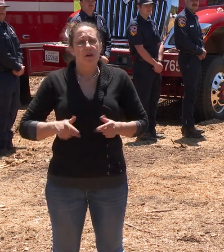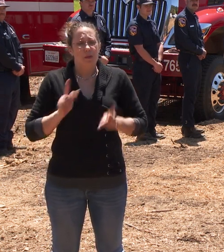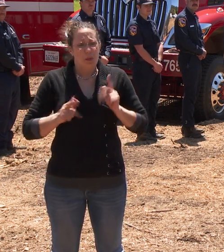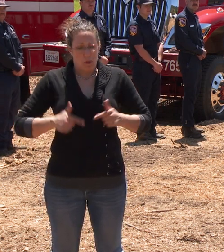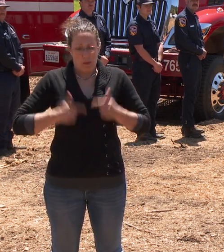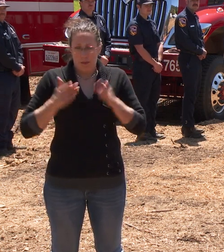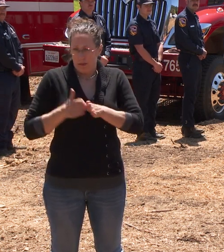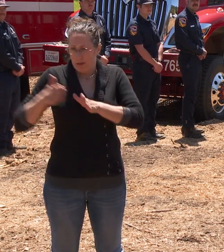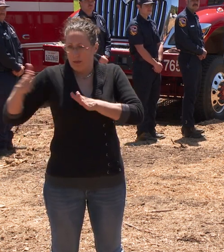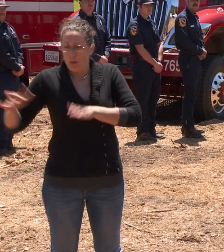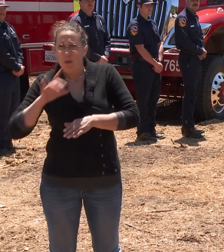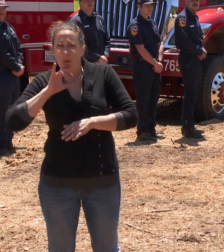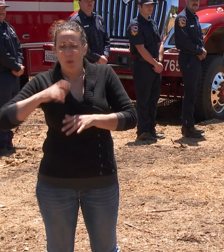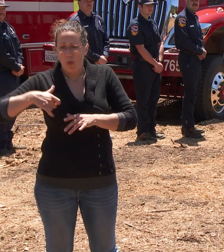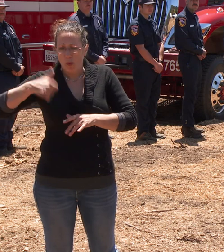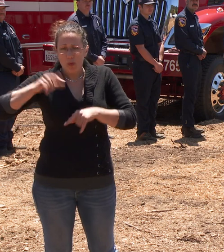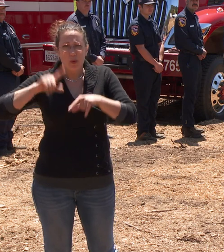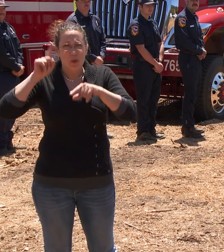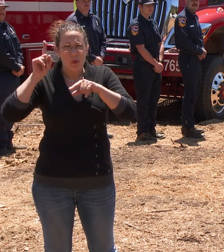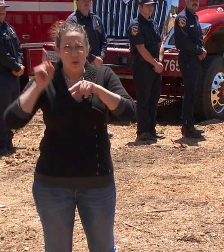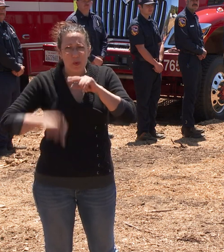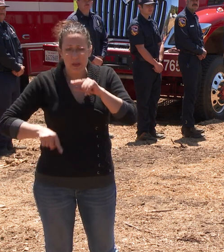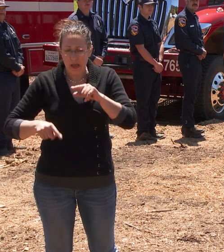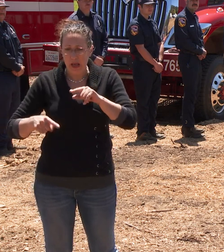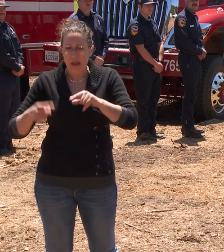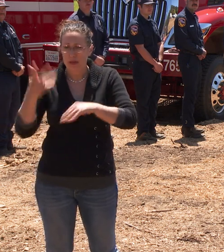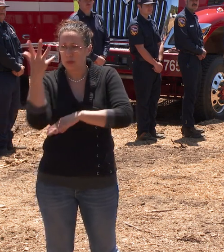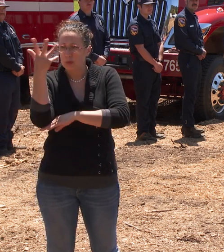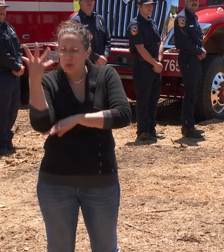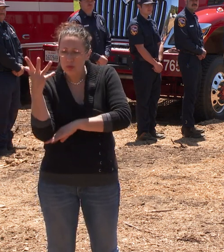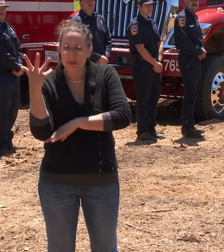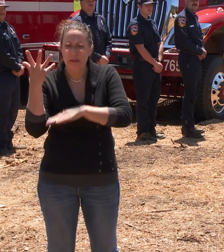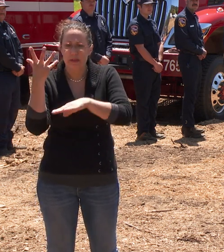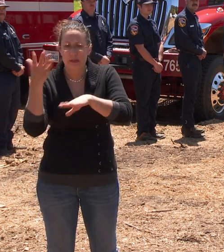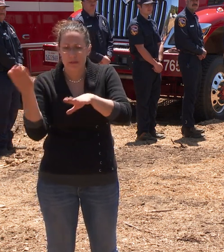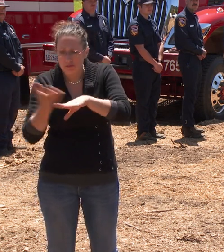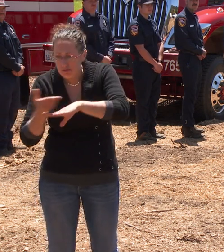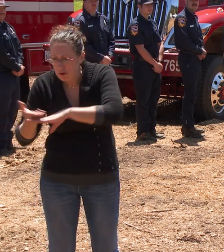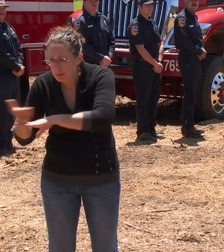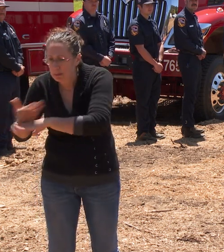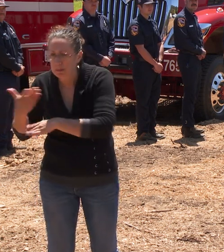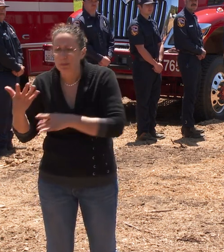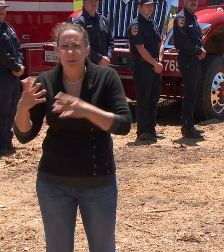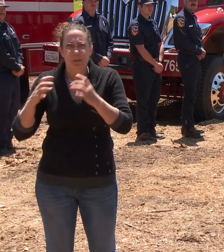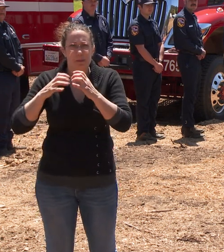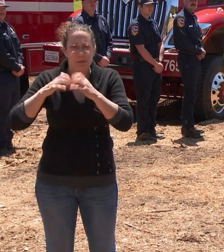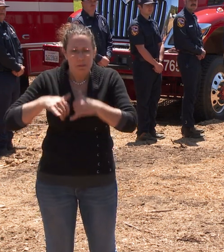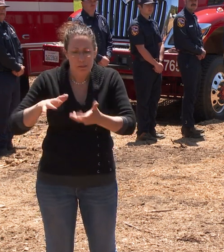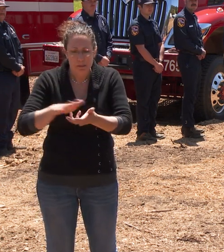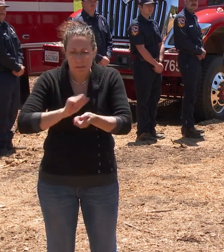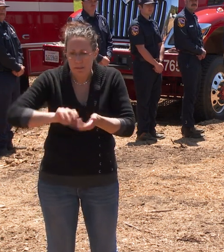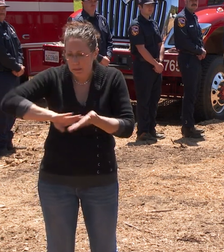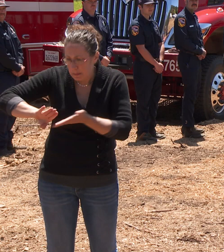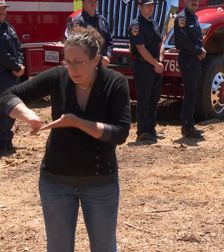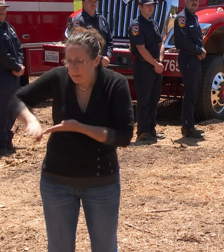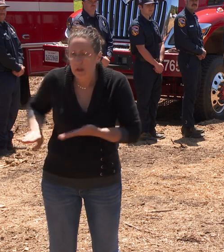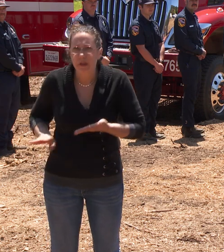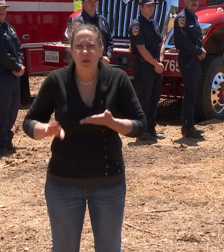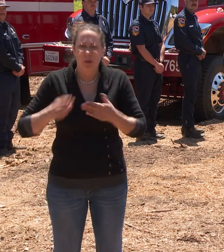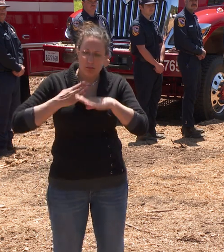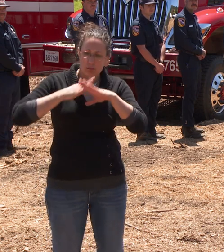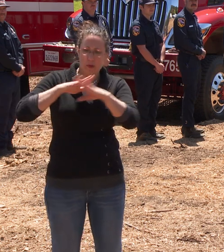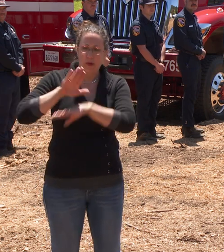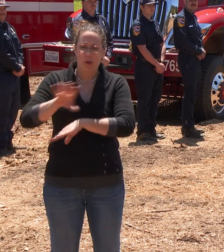or those who cannot do fuels reduction on their own or make their homes more hardened